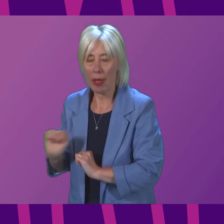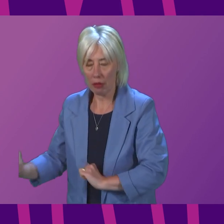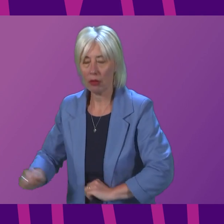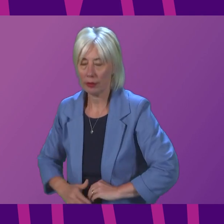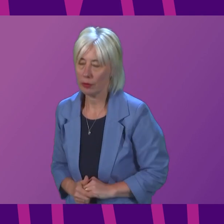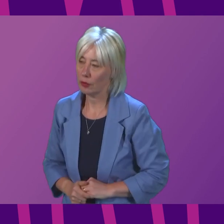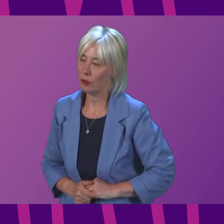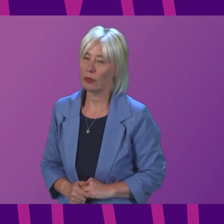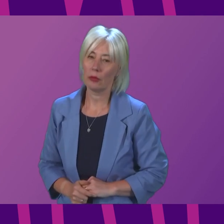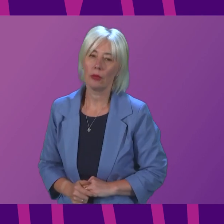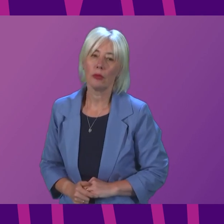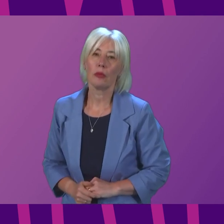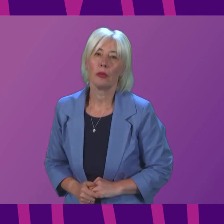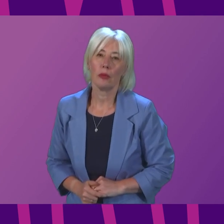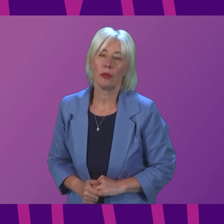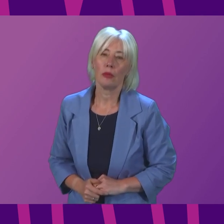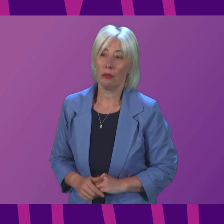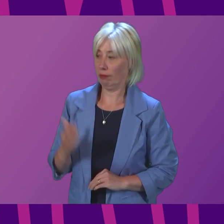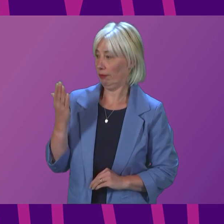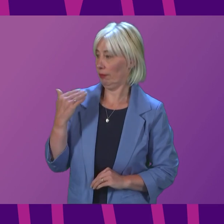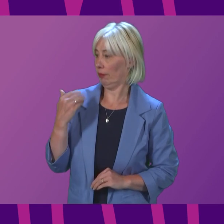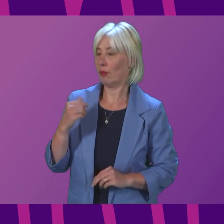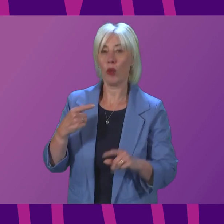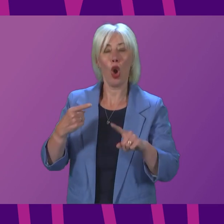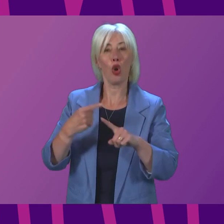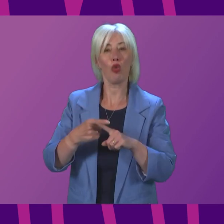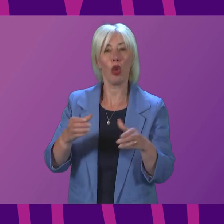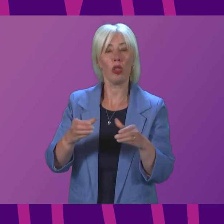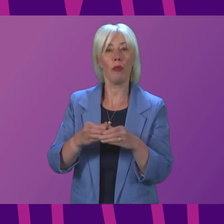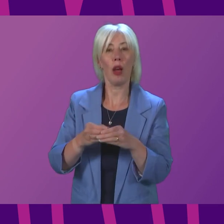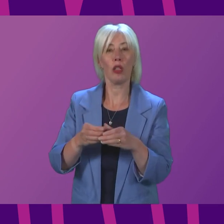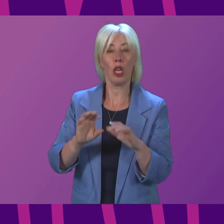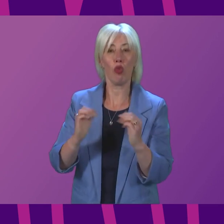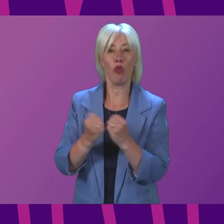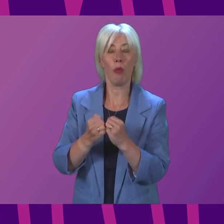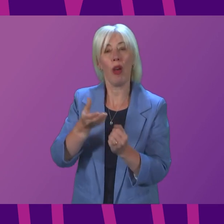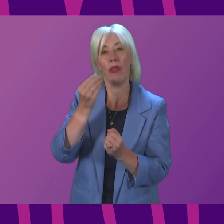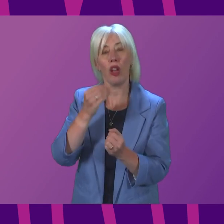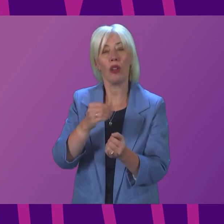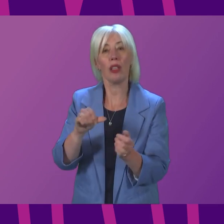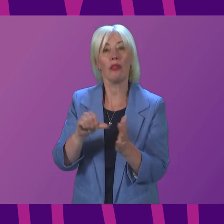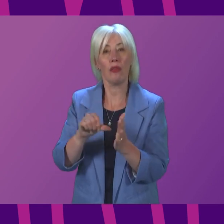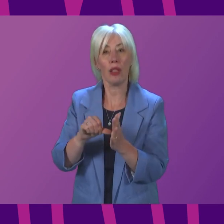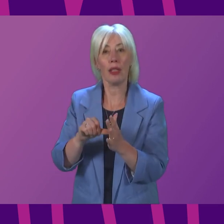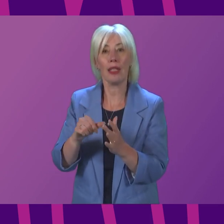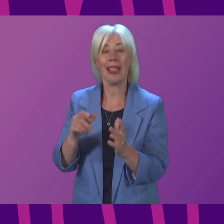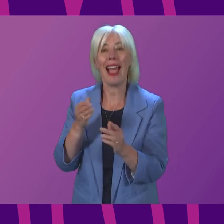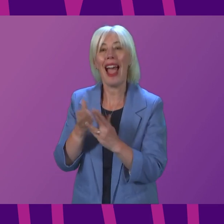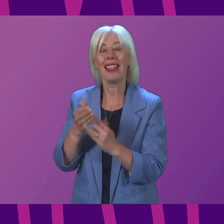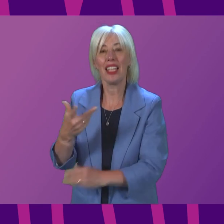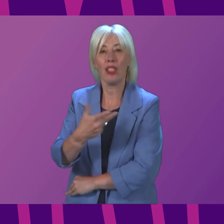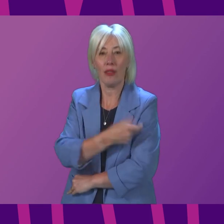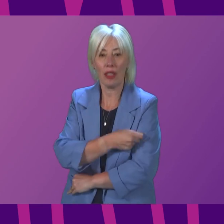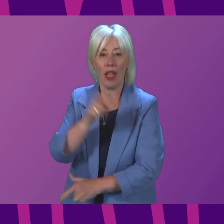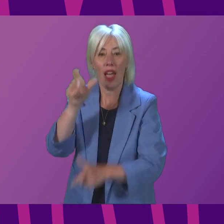Thank you, Presiding Officer. At the most recent meeting of the Cross-Party Group on learning disability, access to vaccination was once again raised by people